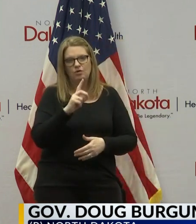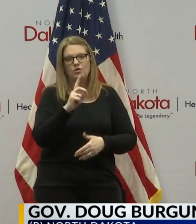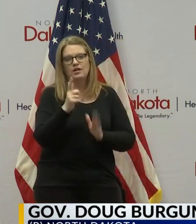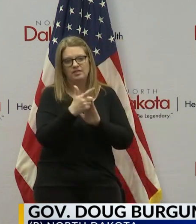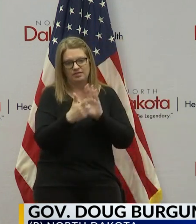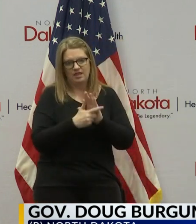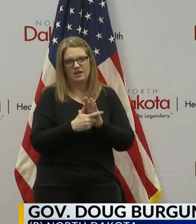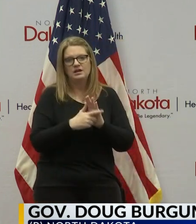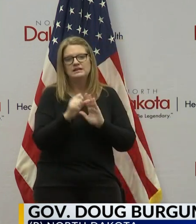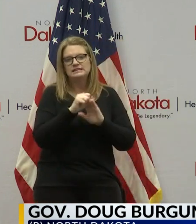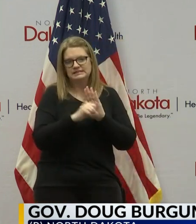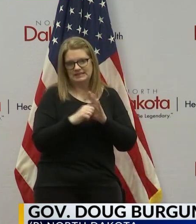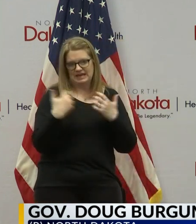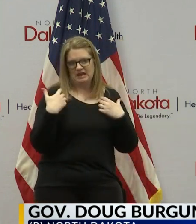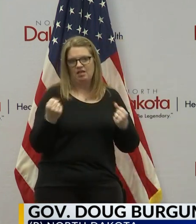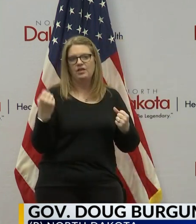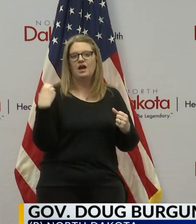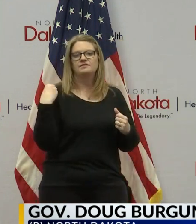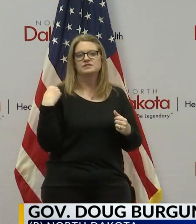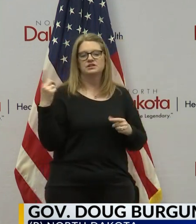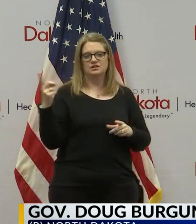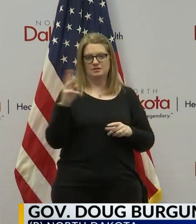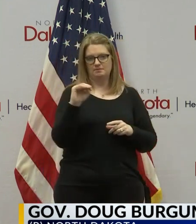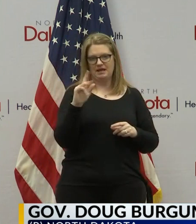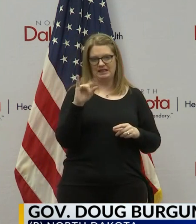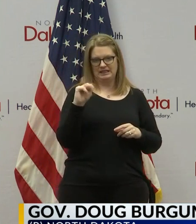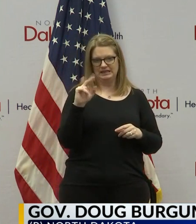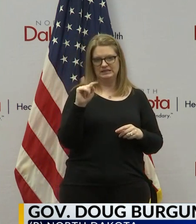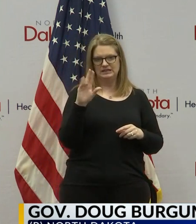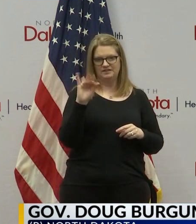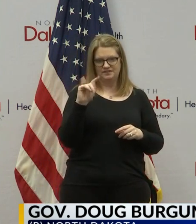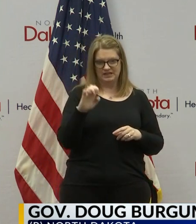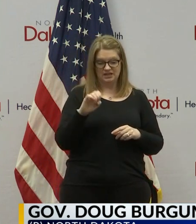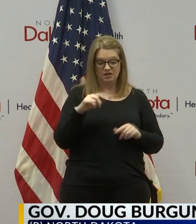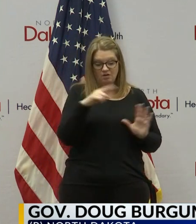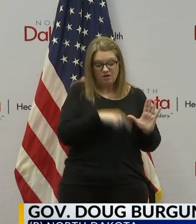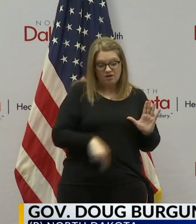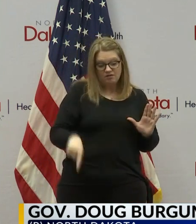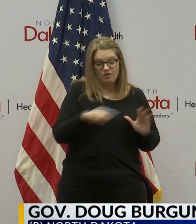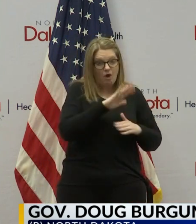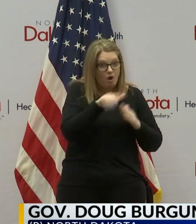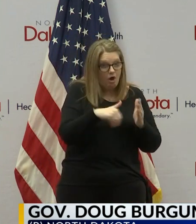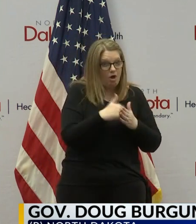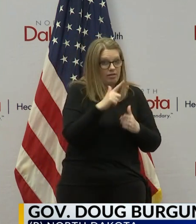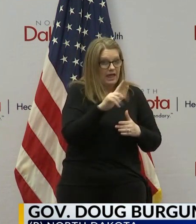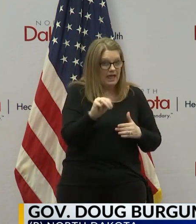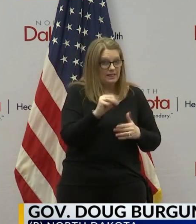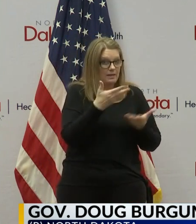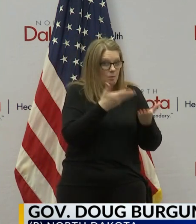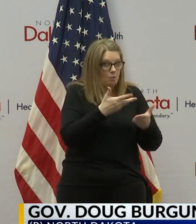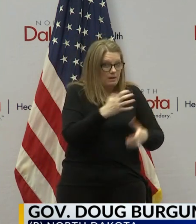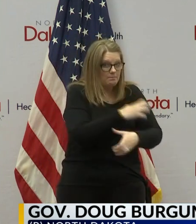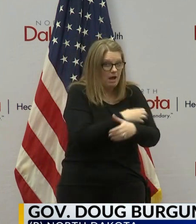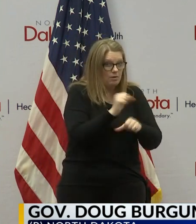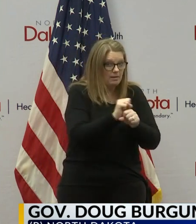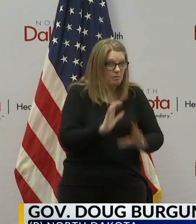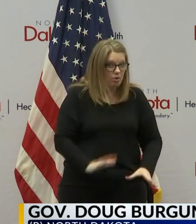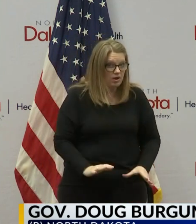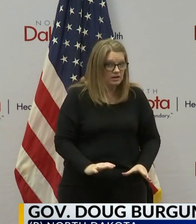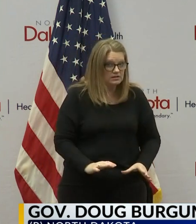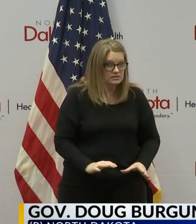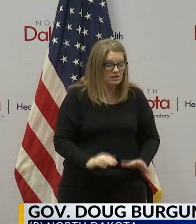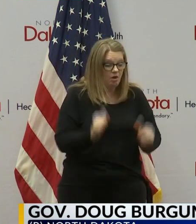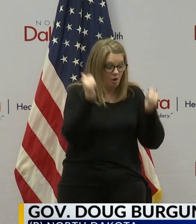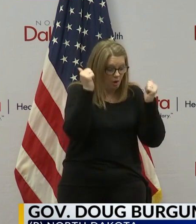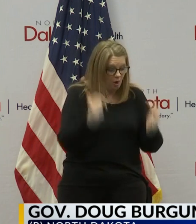health officer myelin tufte today is issuing a quarantine order for all LM wind power employees and then we